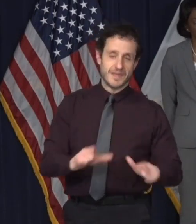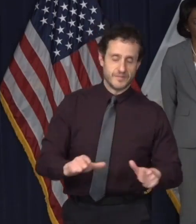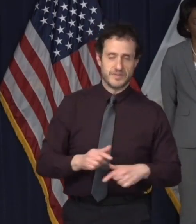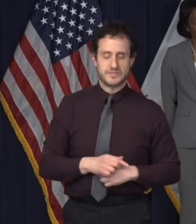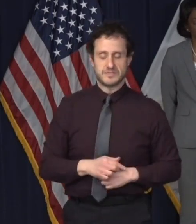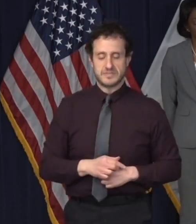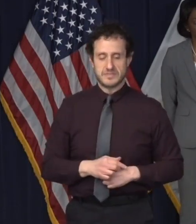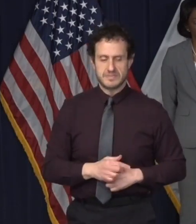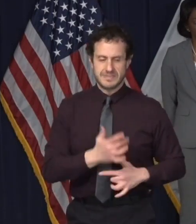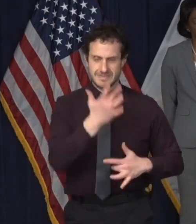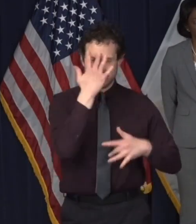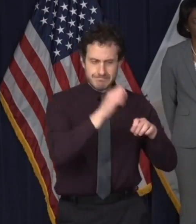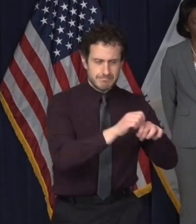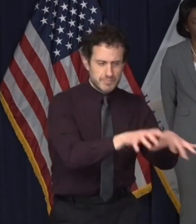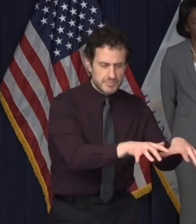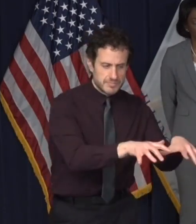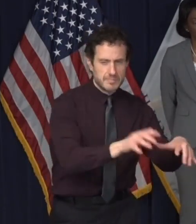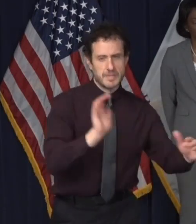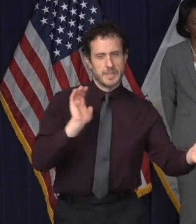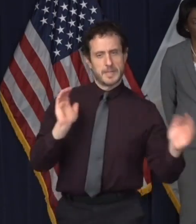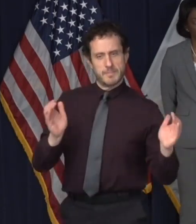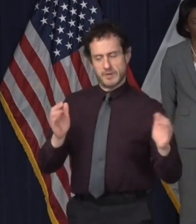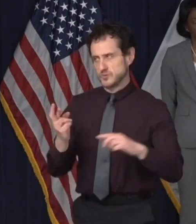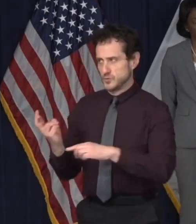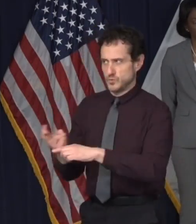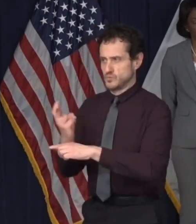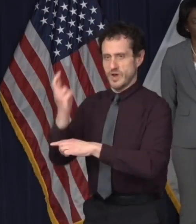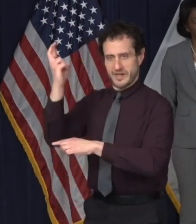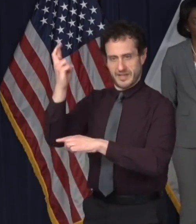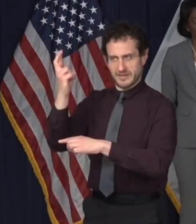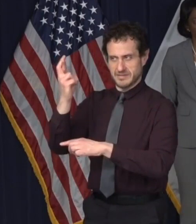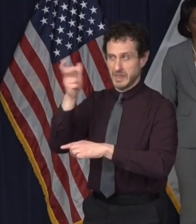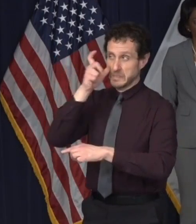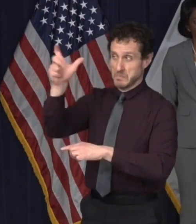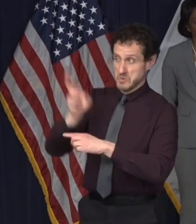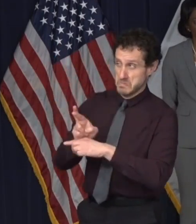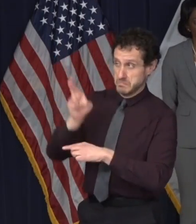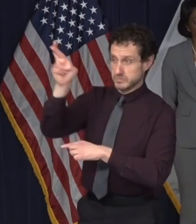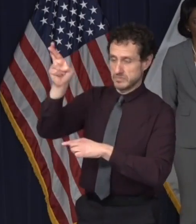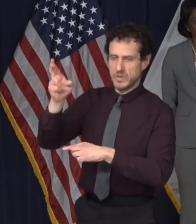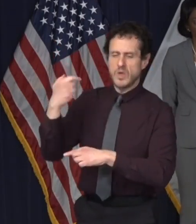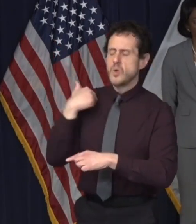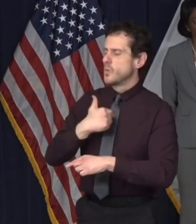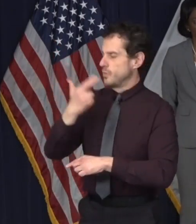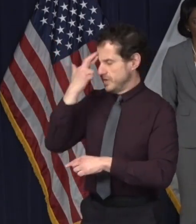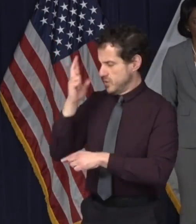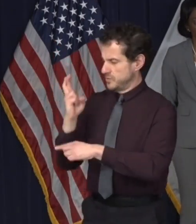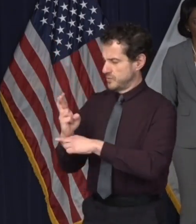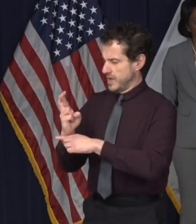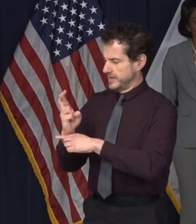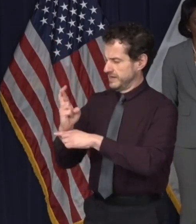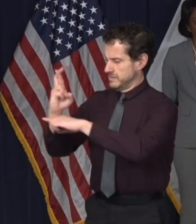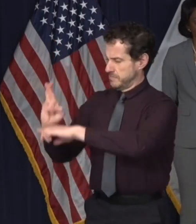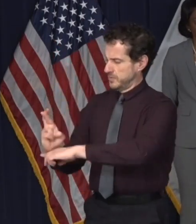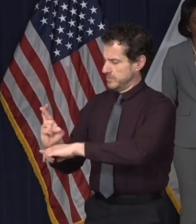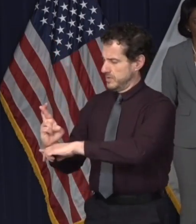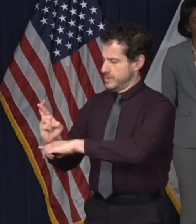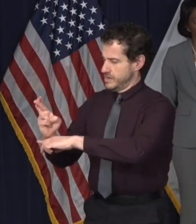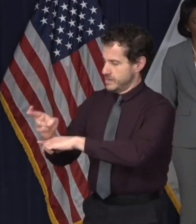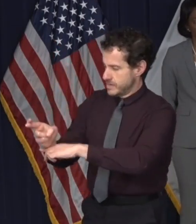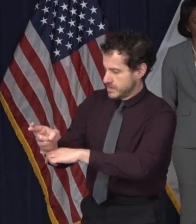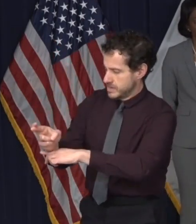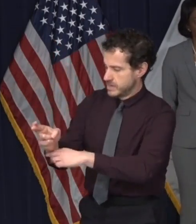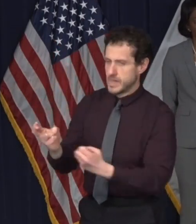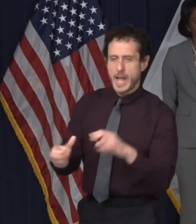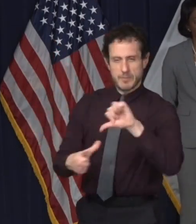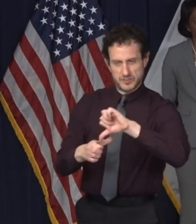is rather like modeling the trajectory of a rocket when you don't know where it started from, in what direction it was pointing, and how much